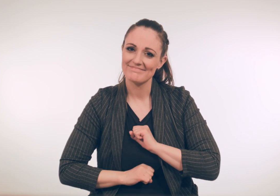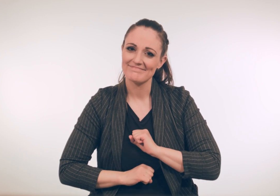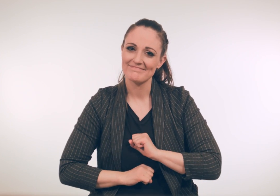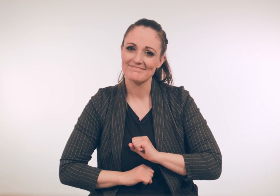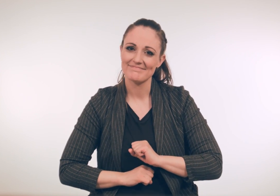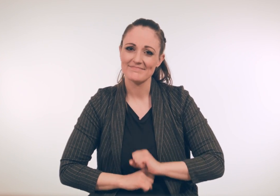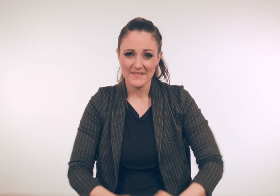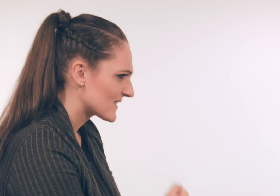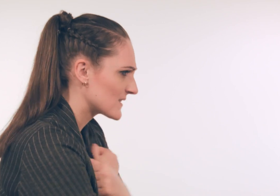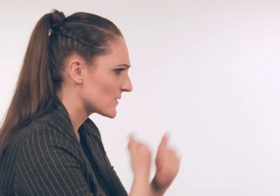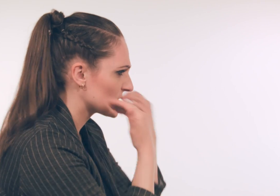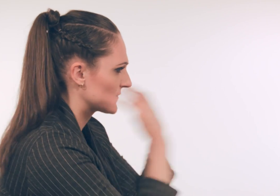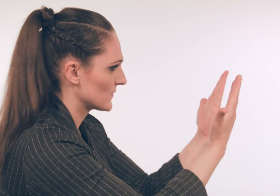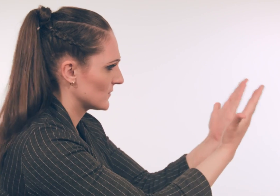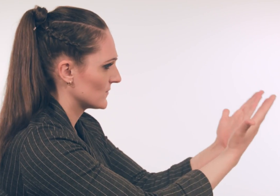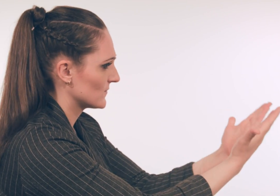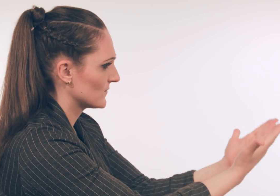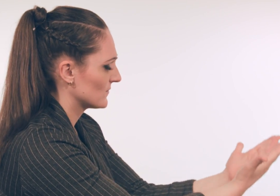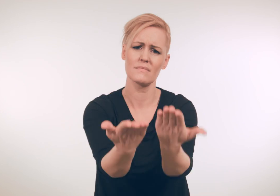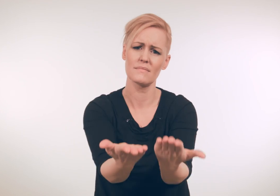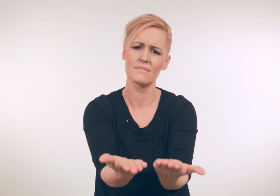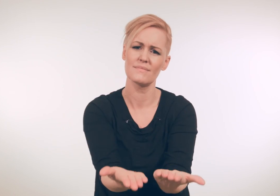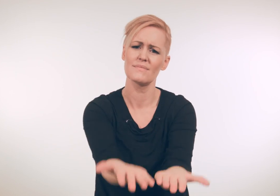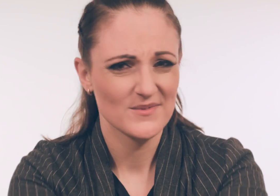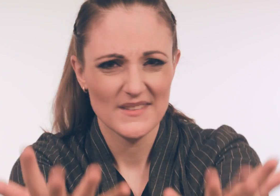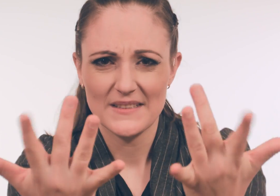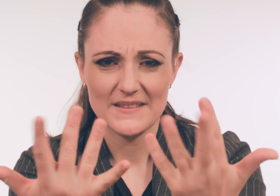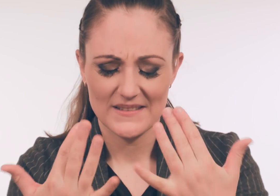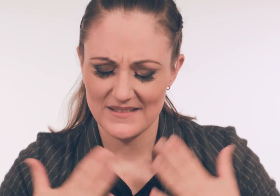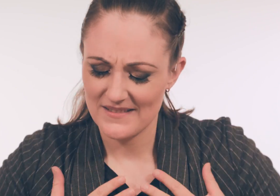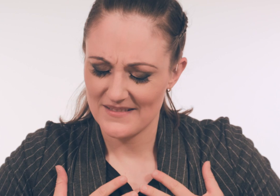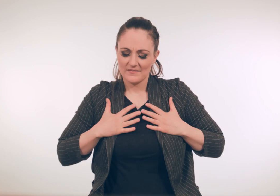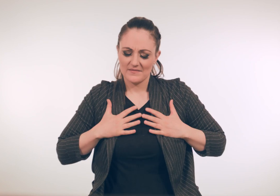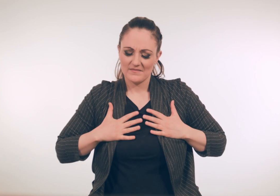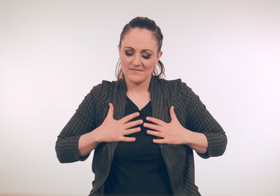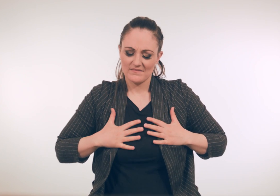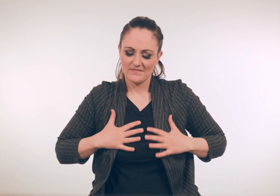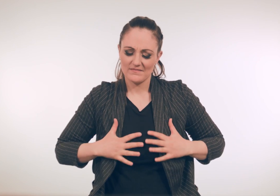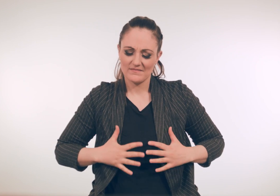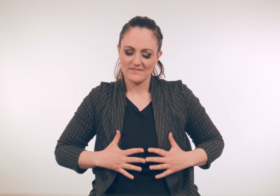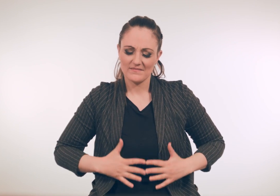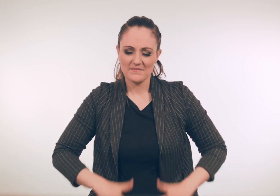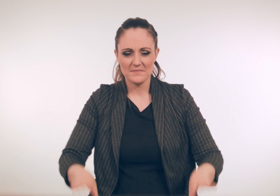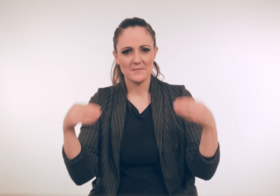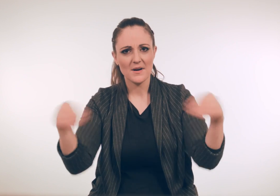as it comes I love you right, but you make me feel like